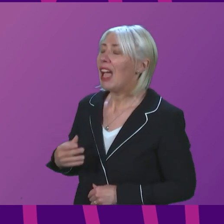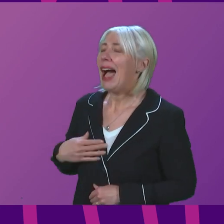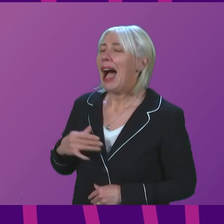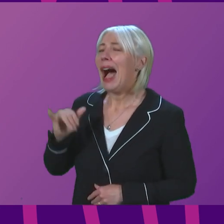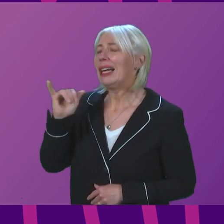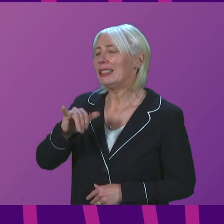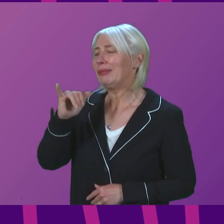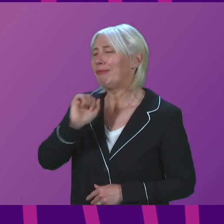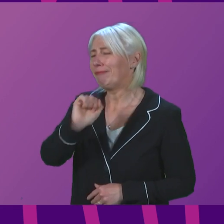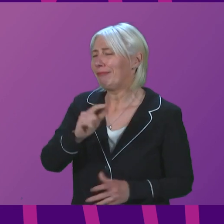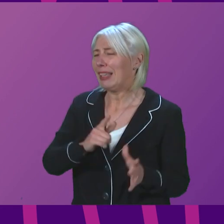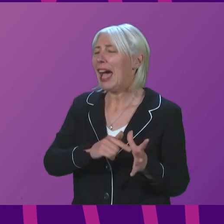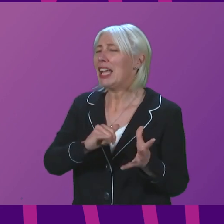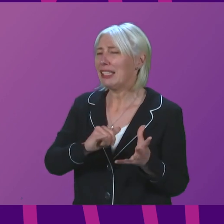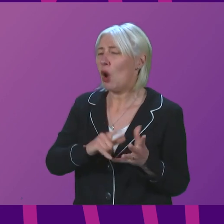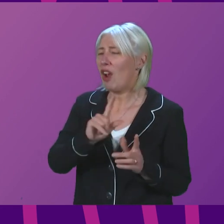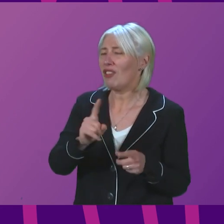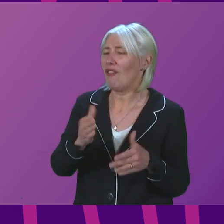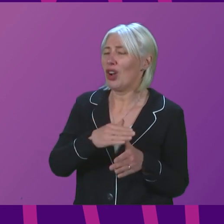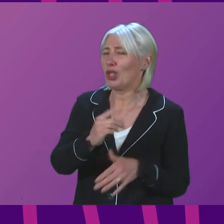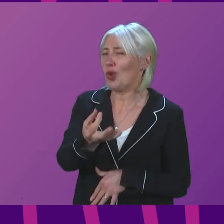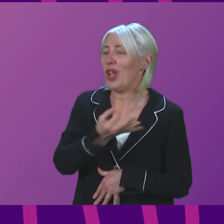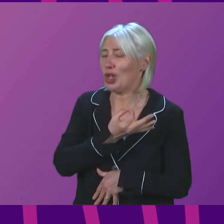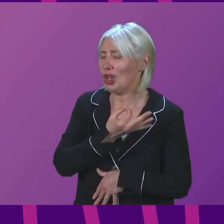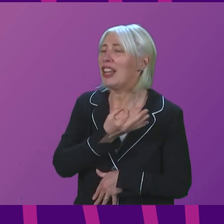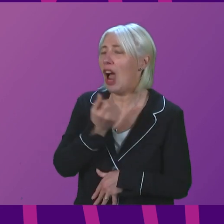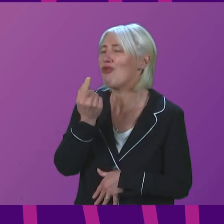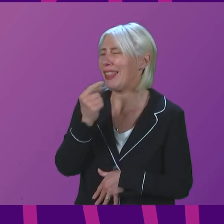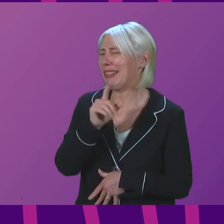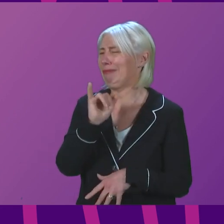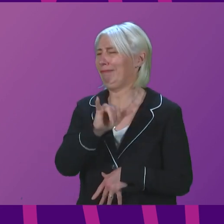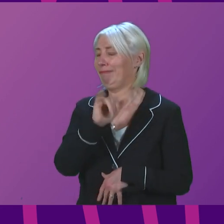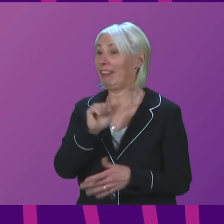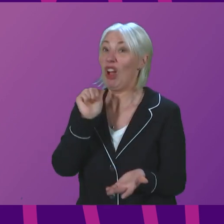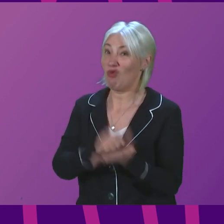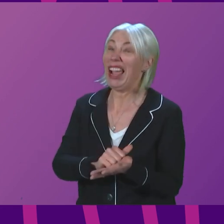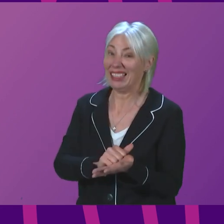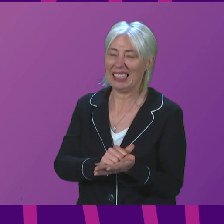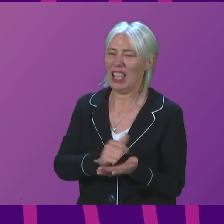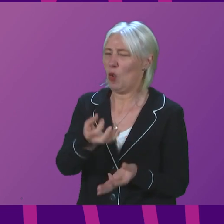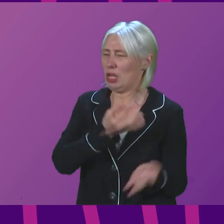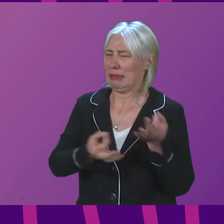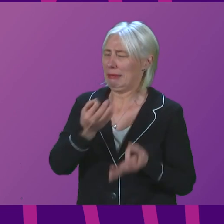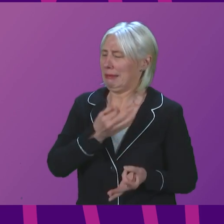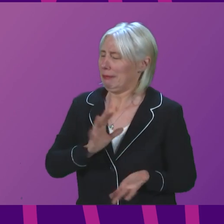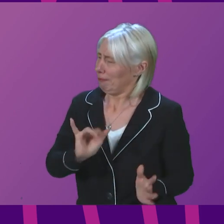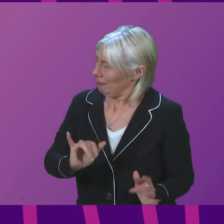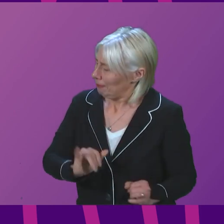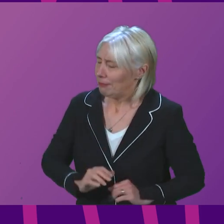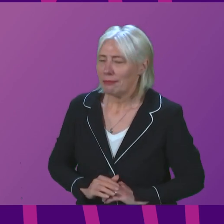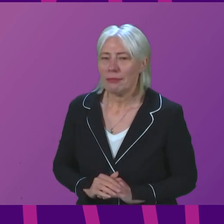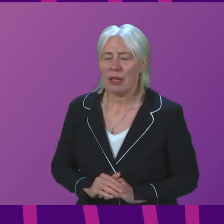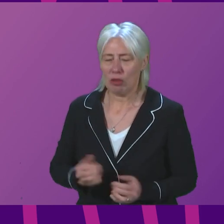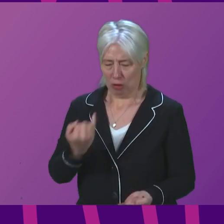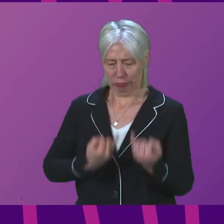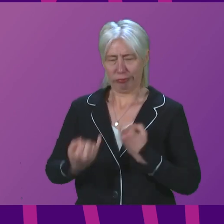Anna Sarwar's characterisation of this would be an utter mischaracterisation. It turns out I was absolutely right on that. Let me, let